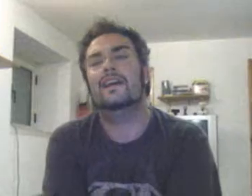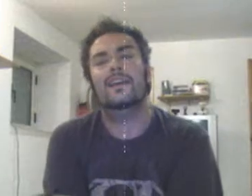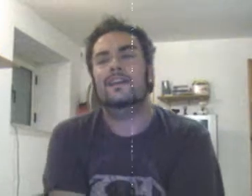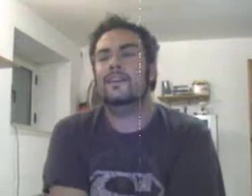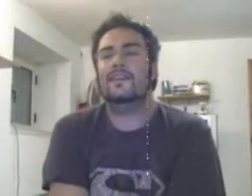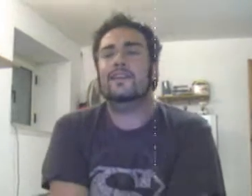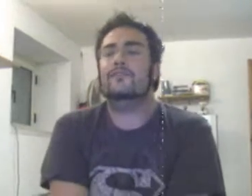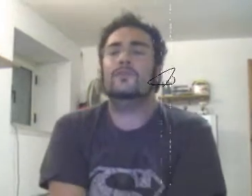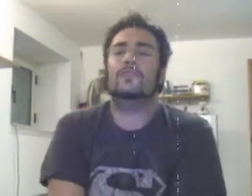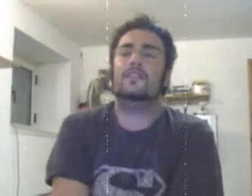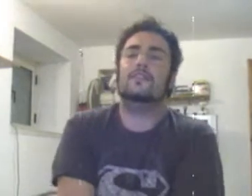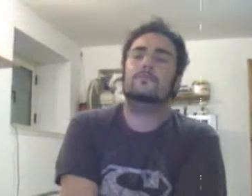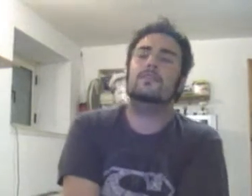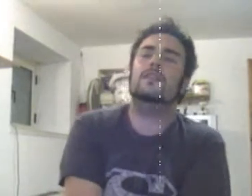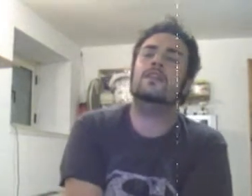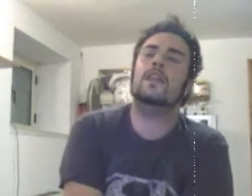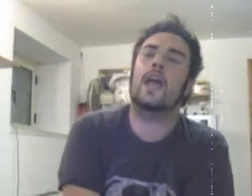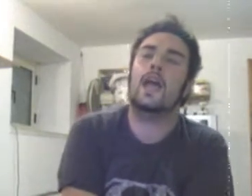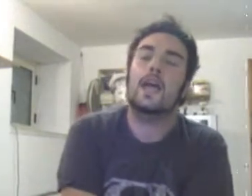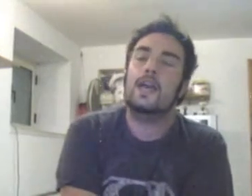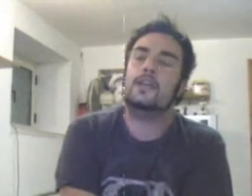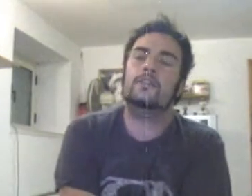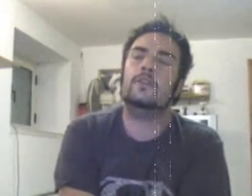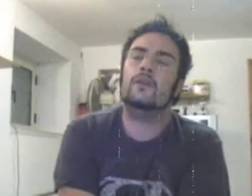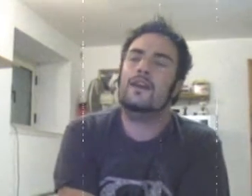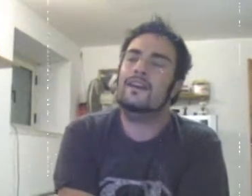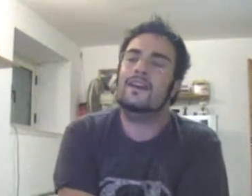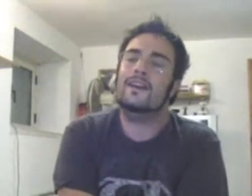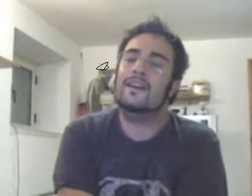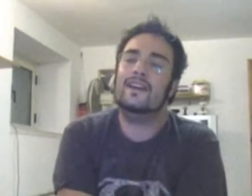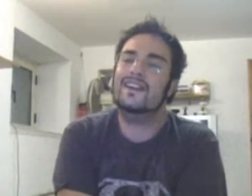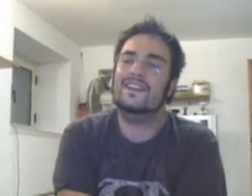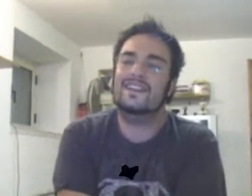If you take me in your eyes eyes